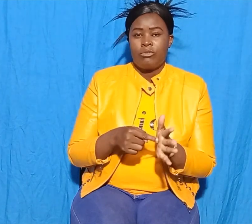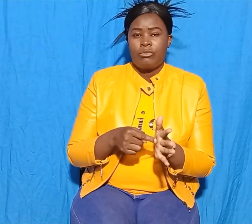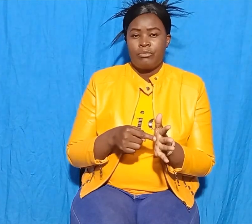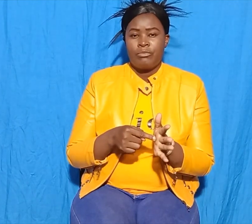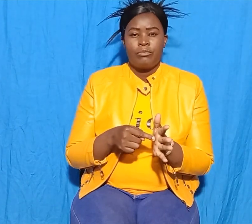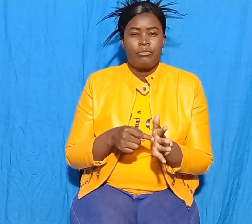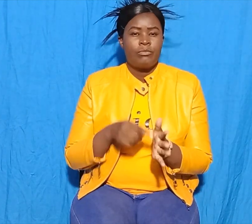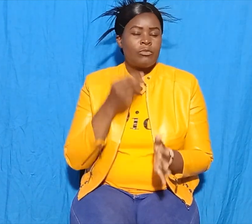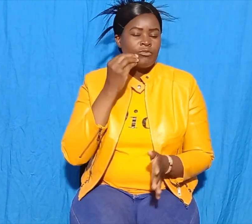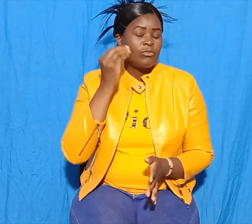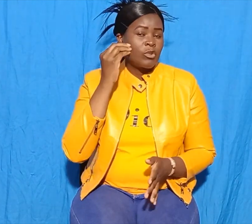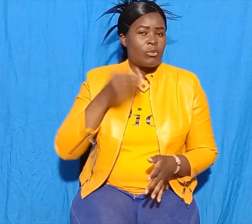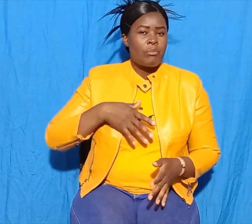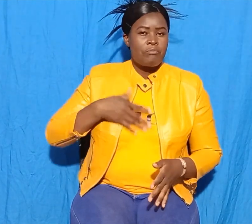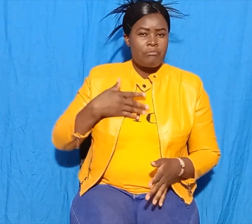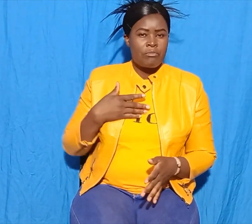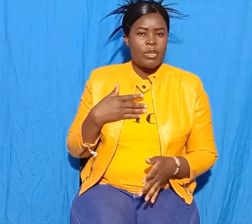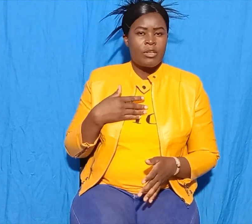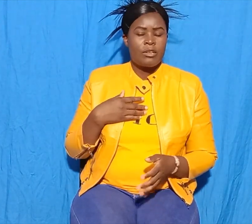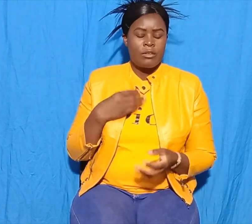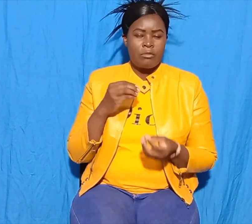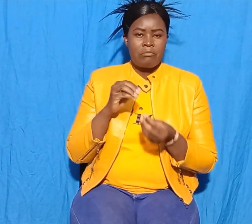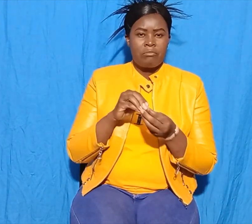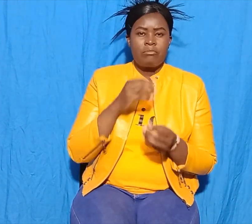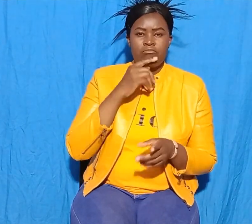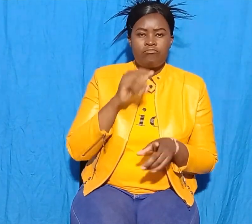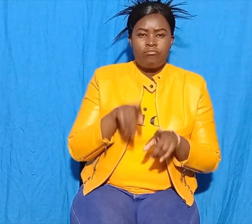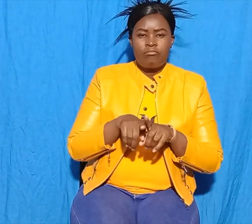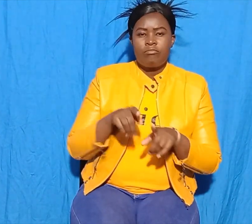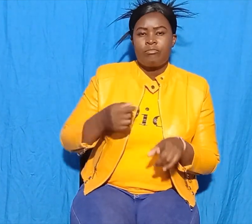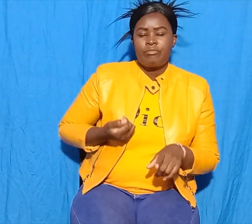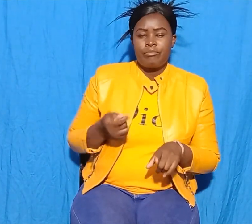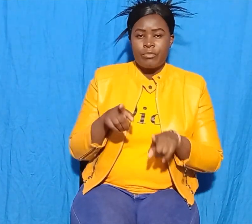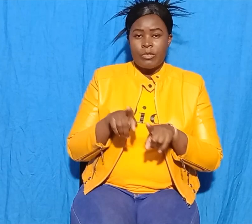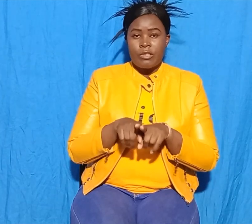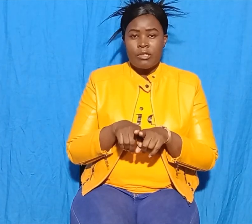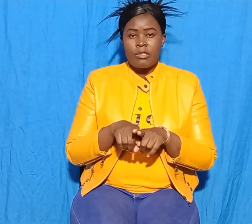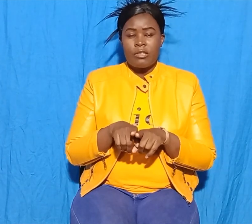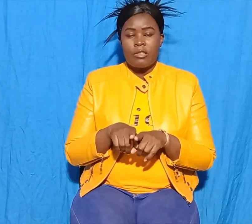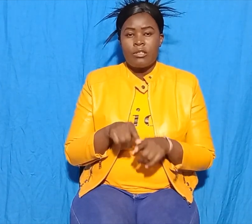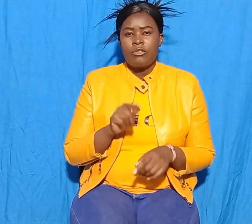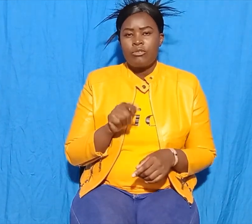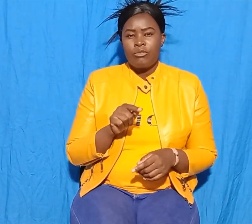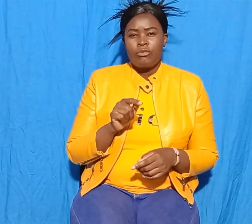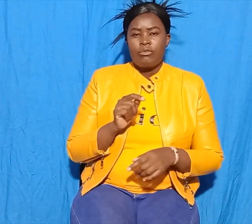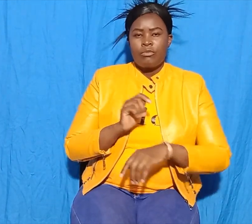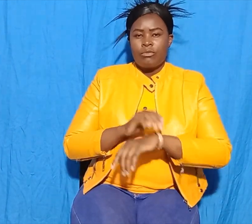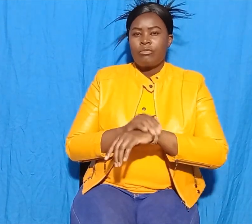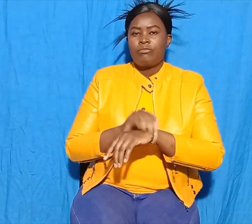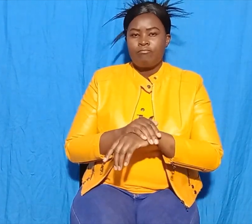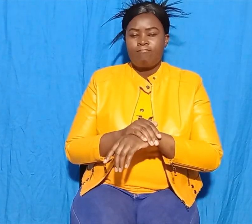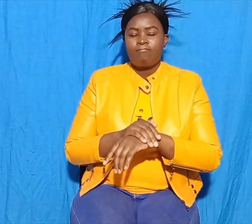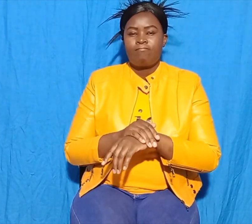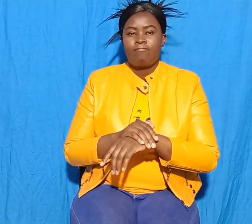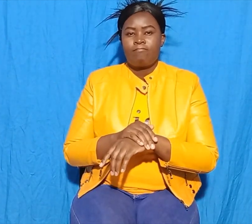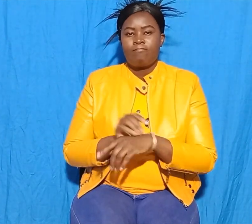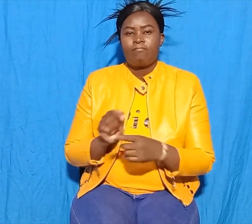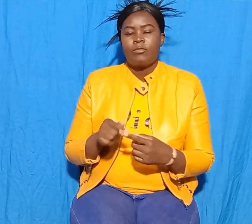to me. I want to do something. The say it.